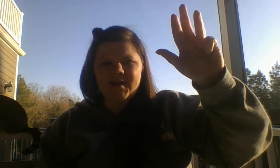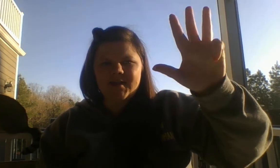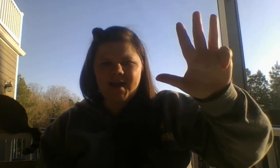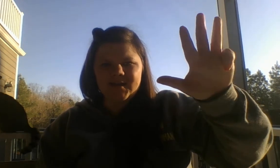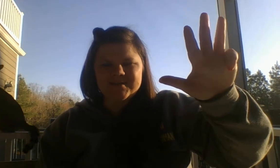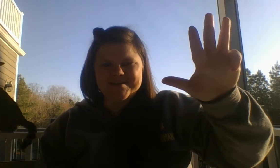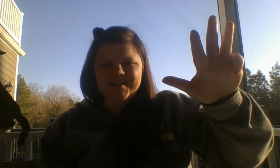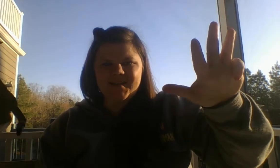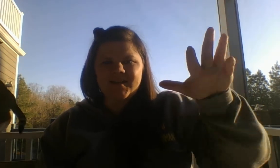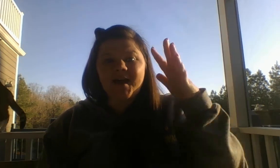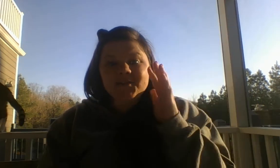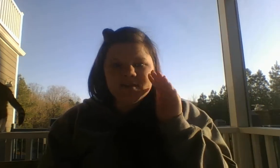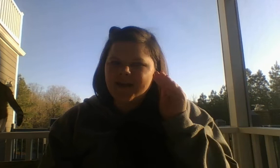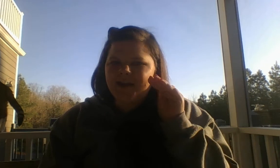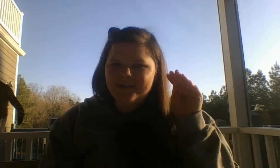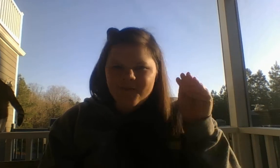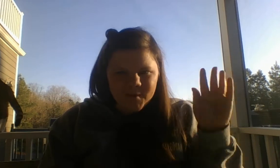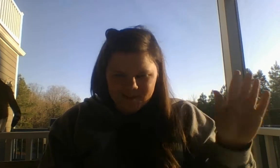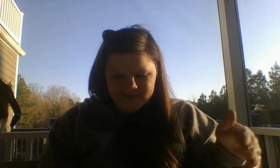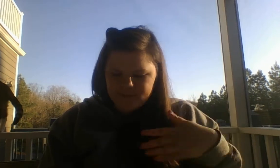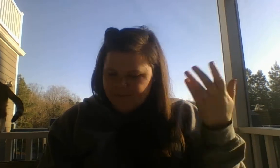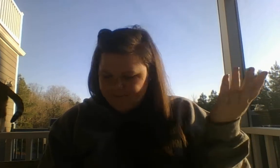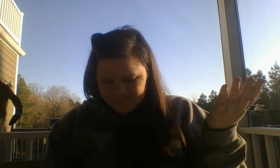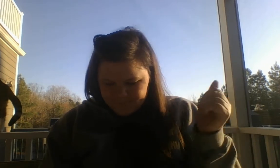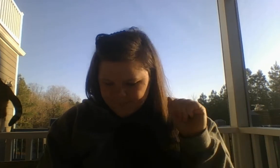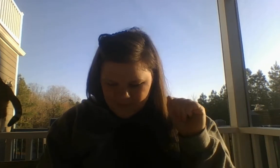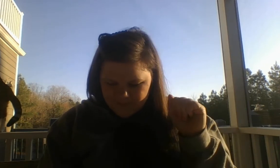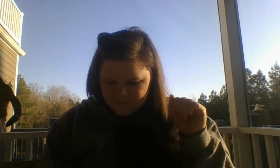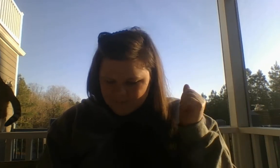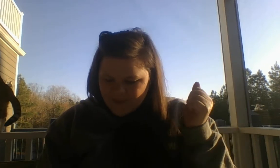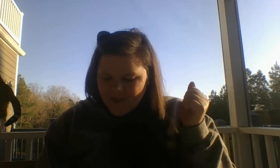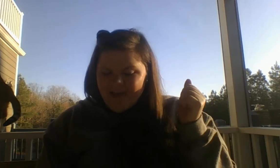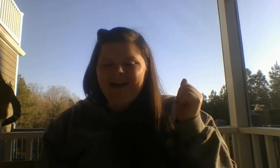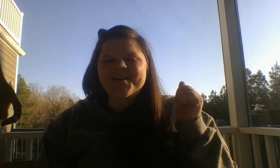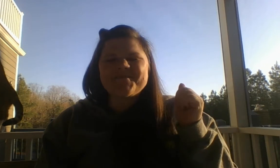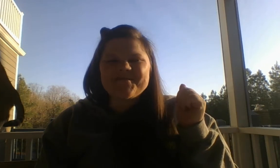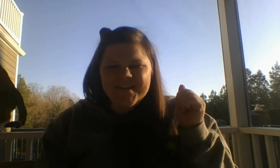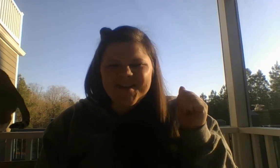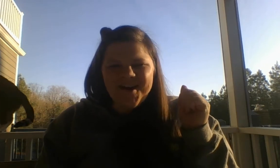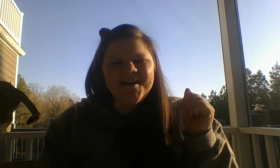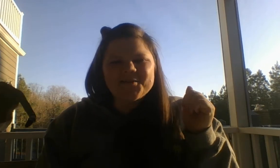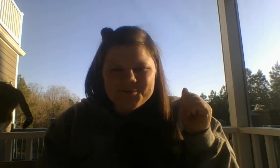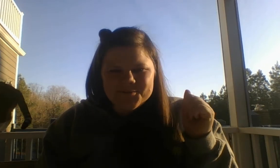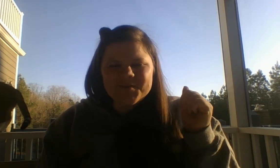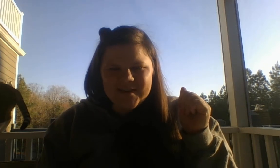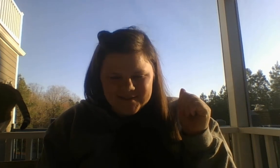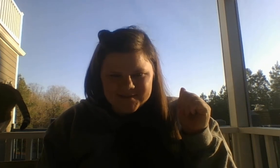class. Actually, I love my class, but whatever. We are cool kids.